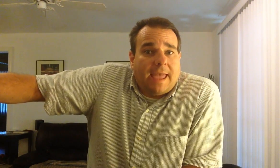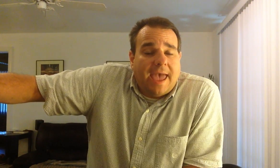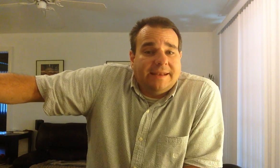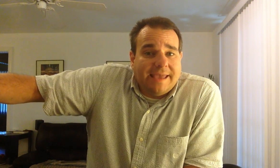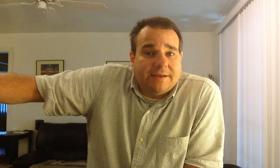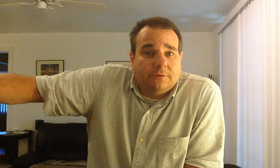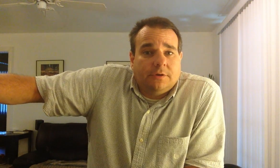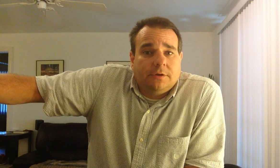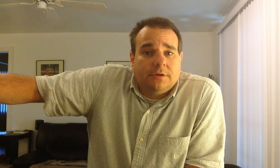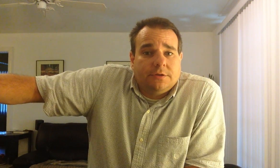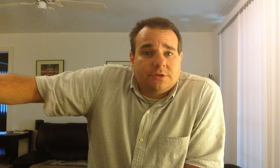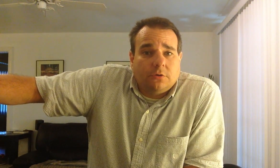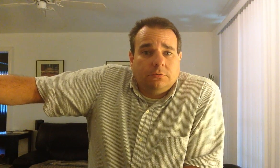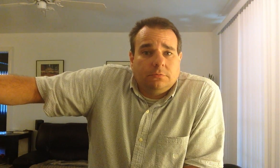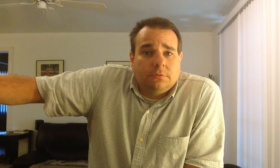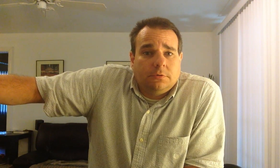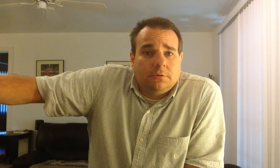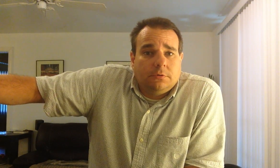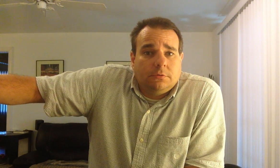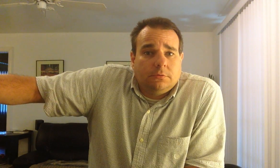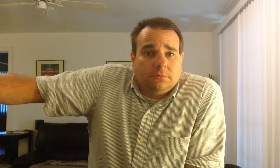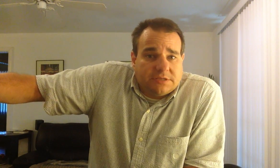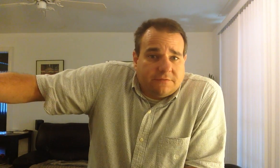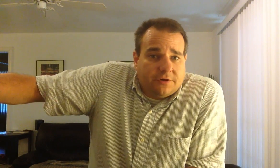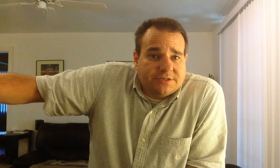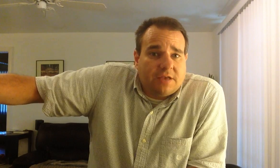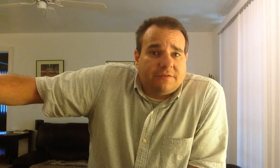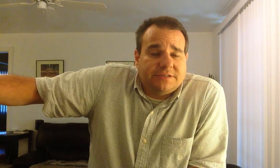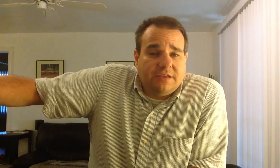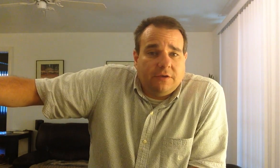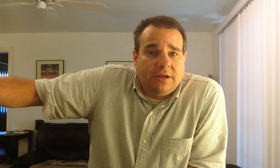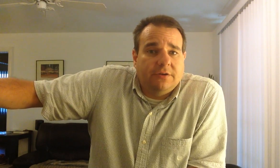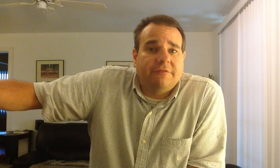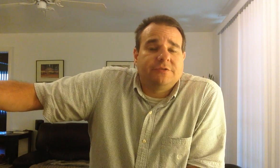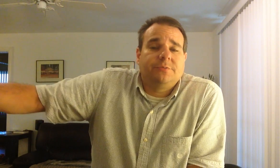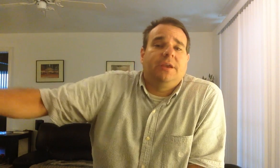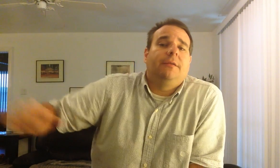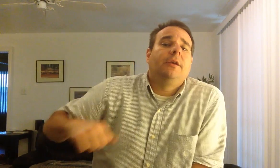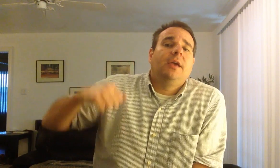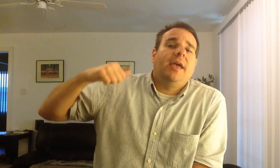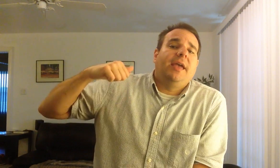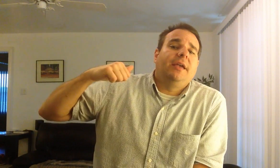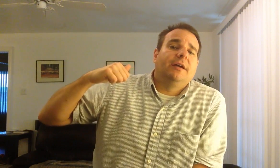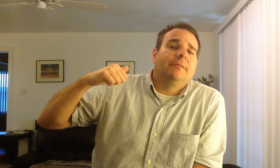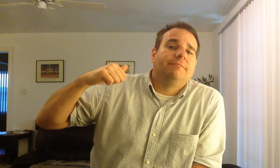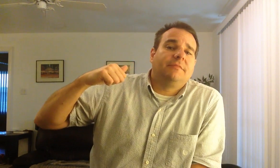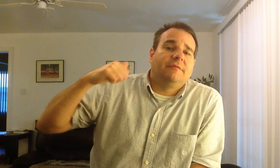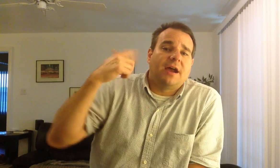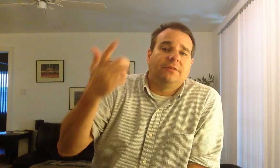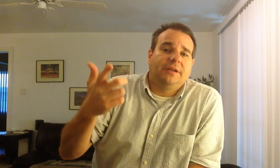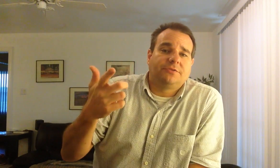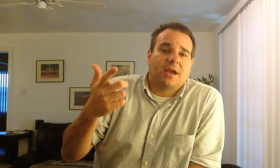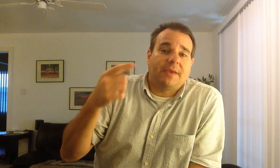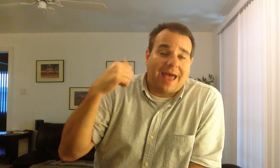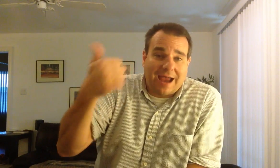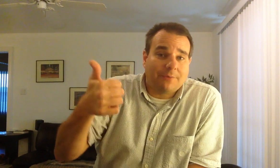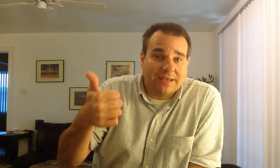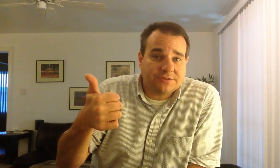And again. So, listen for yourself and see if you can hear a difference between a vinyl needle drop at high-res